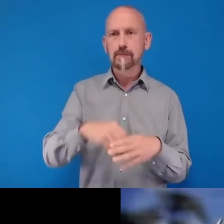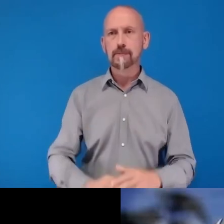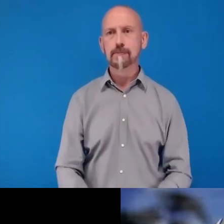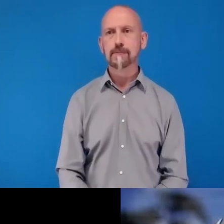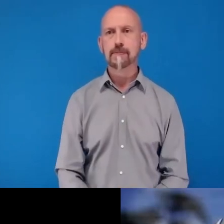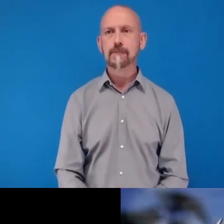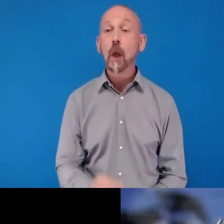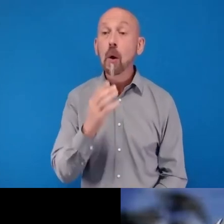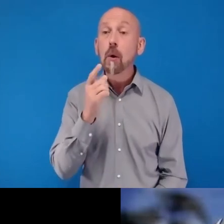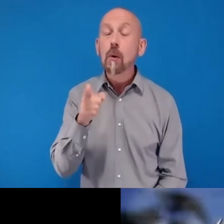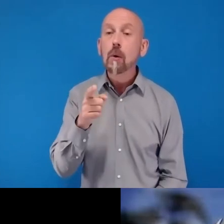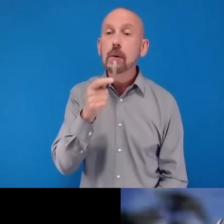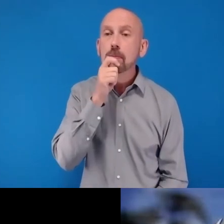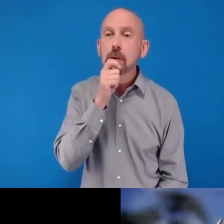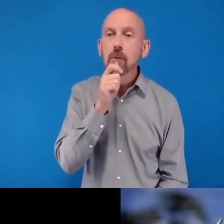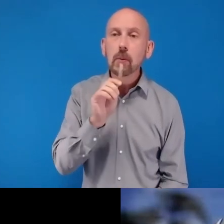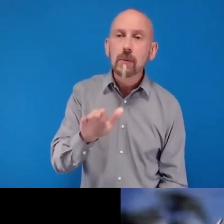Oh, you're on mute, Alakos.